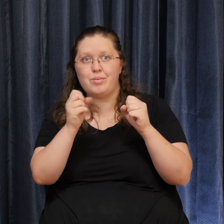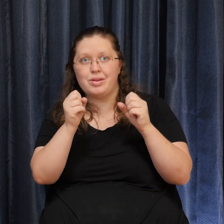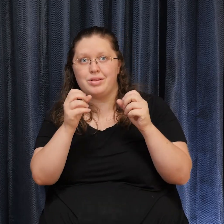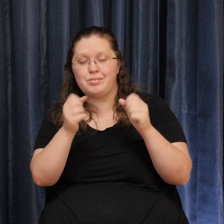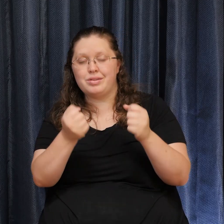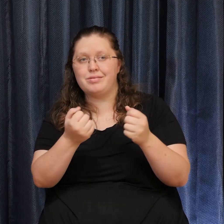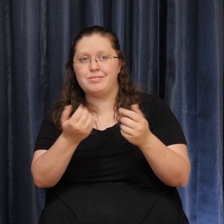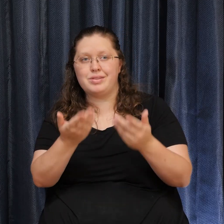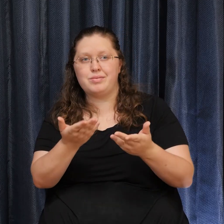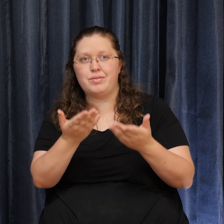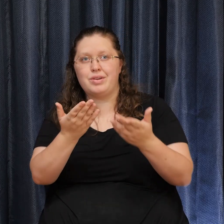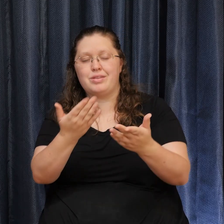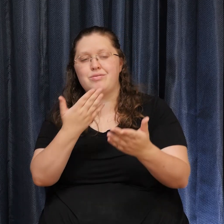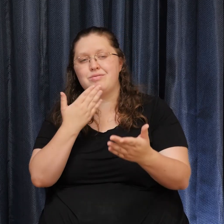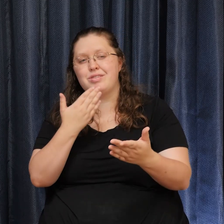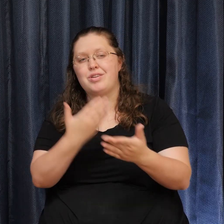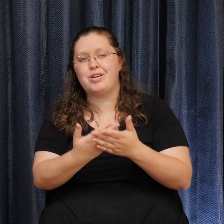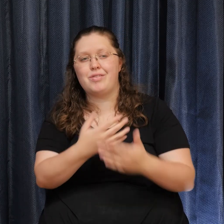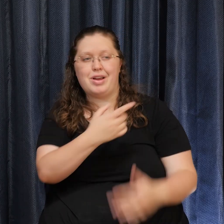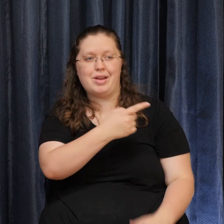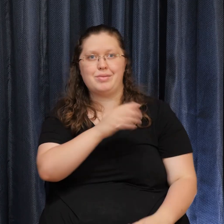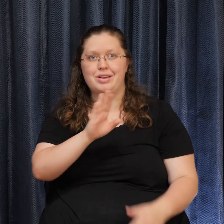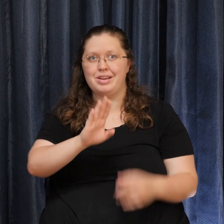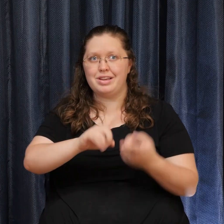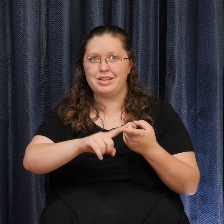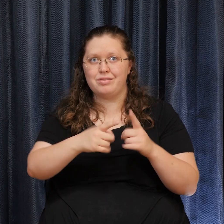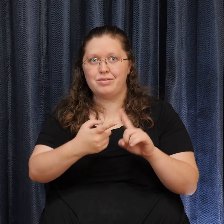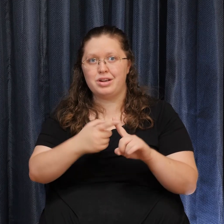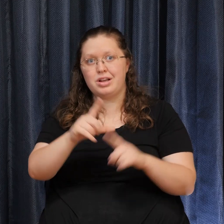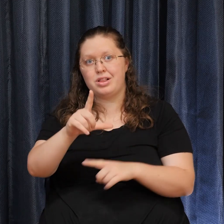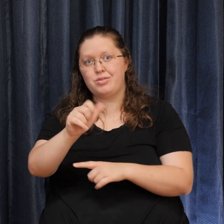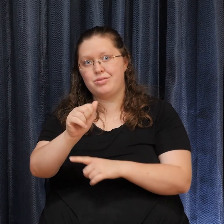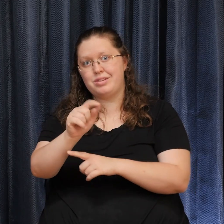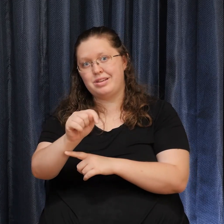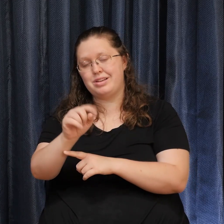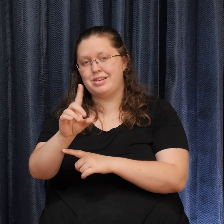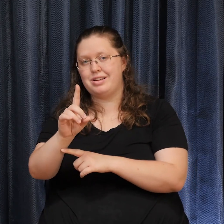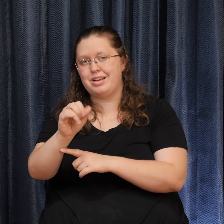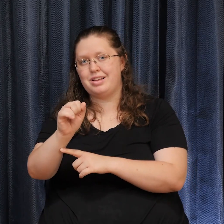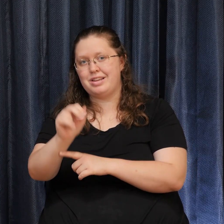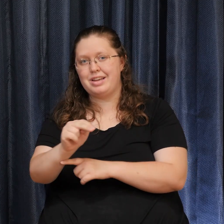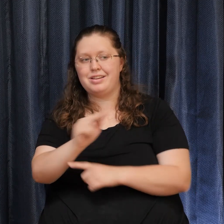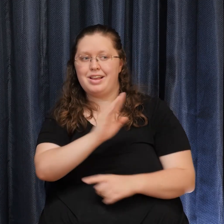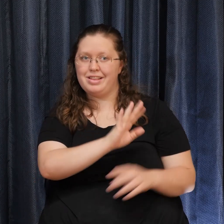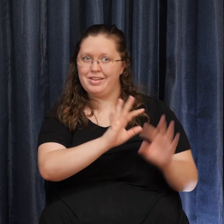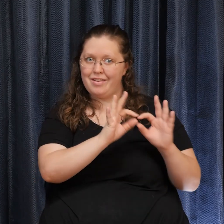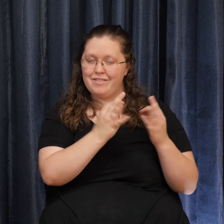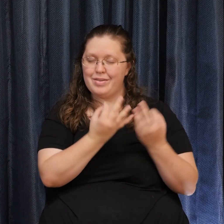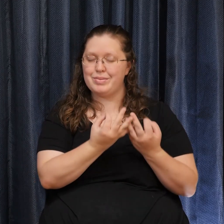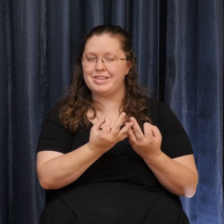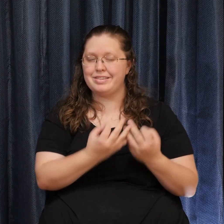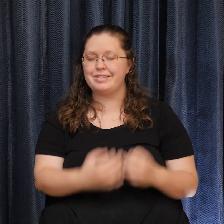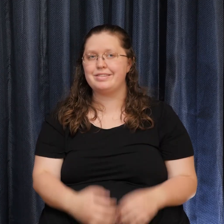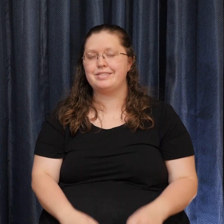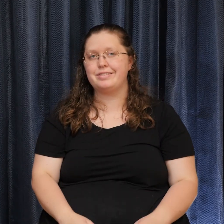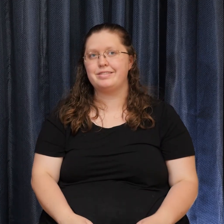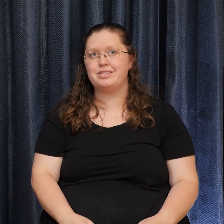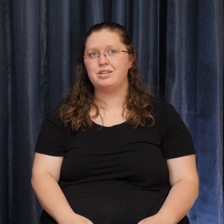good to him And his friend Lieutenant Dan And their families Forrest Gump One day decided It was time to